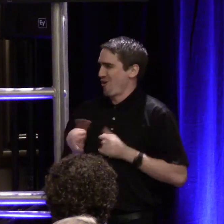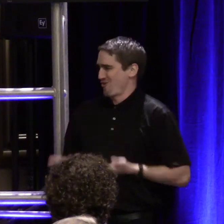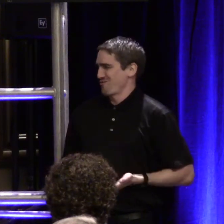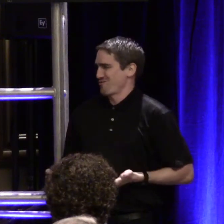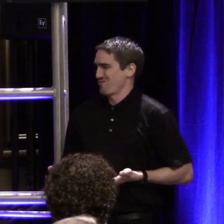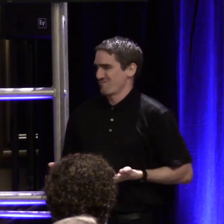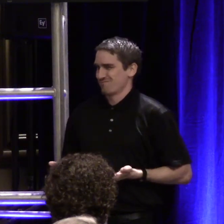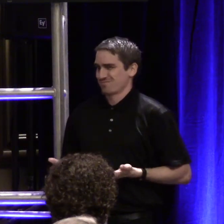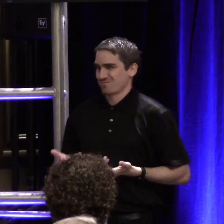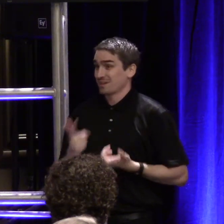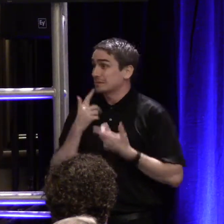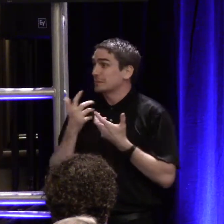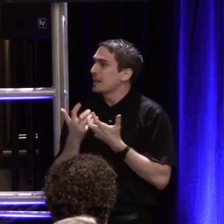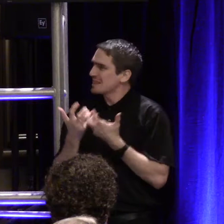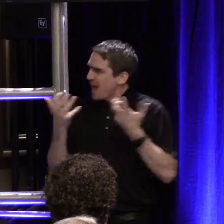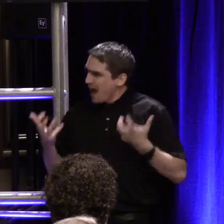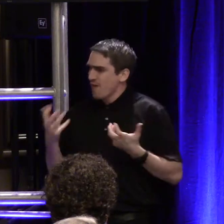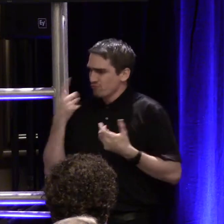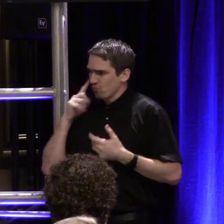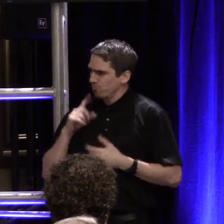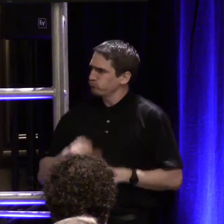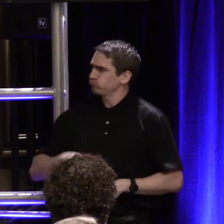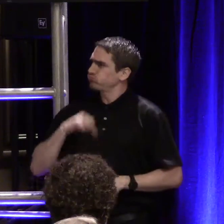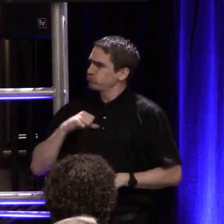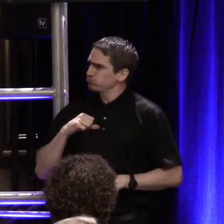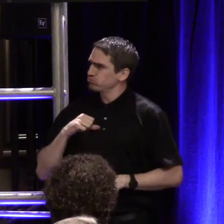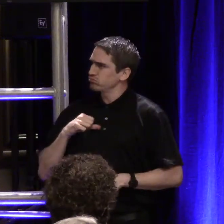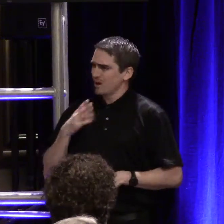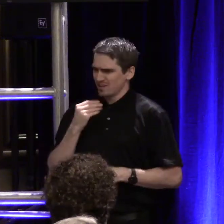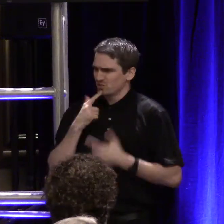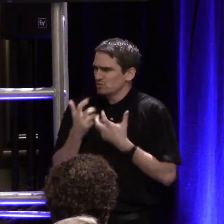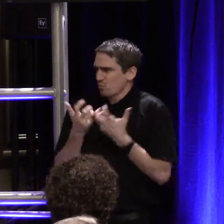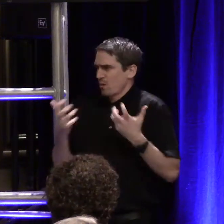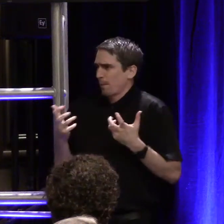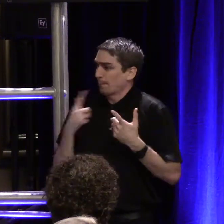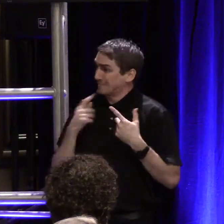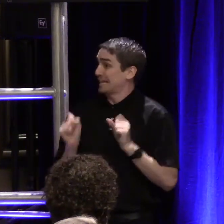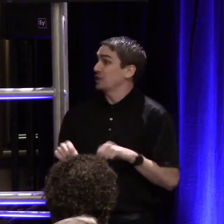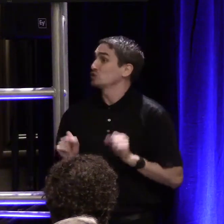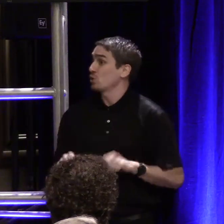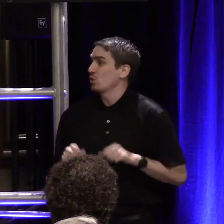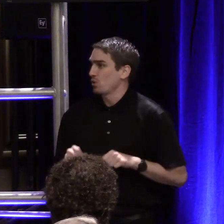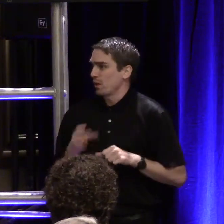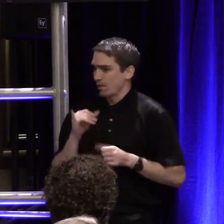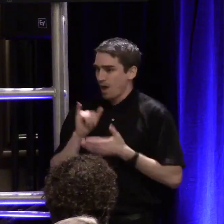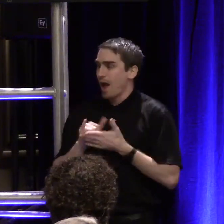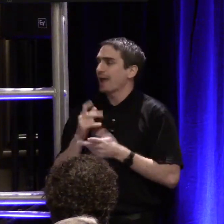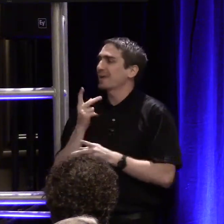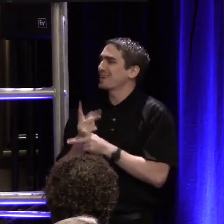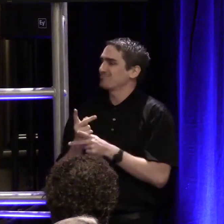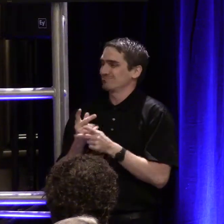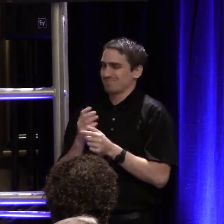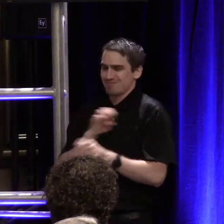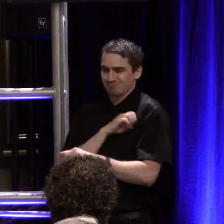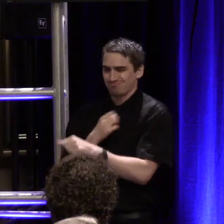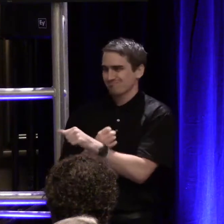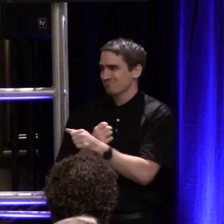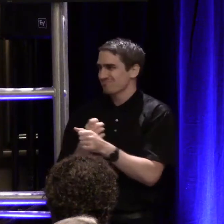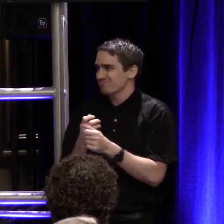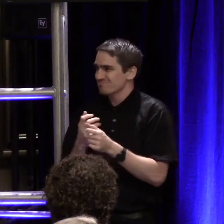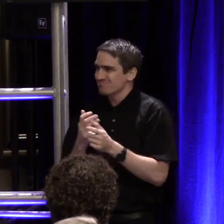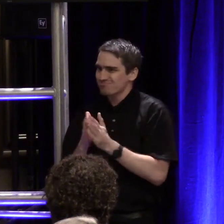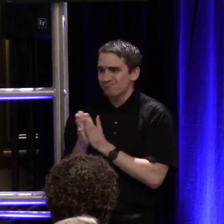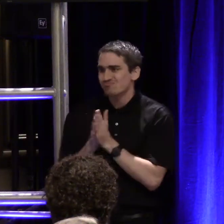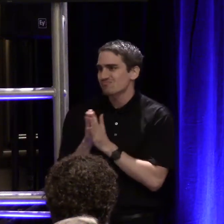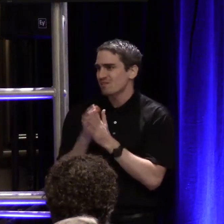There's so much to be proud of and so much potential, and that's what keeps the adrenaline flowing. That's what keeps the